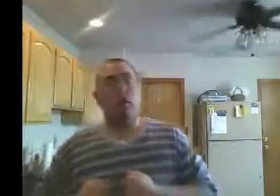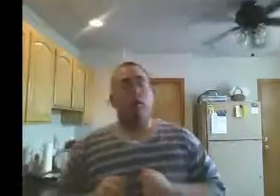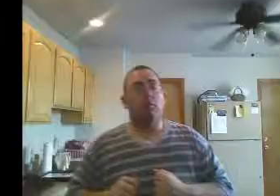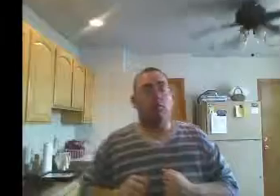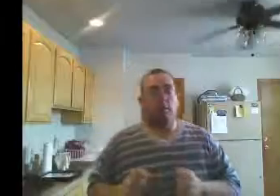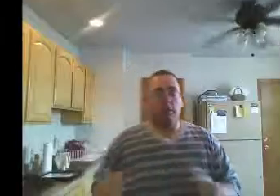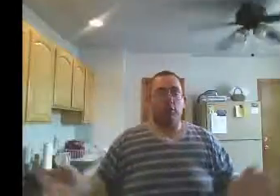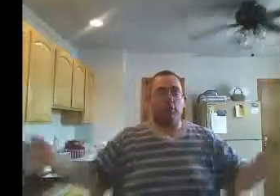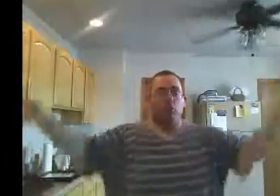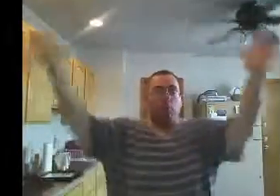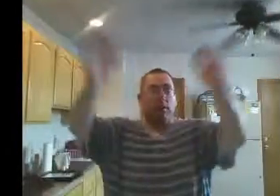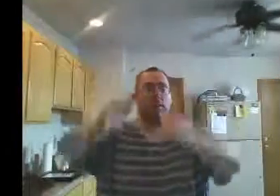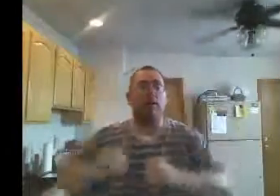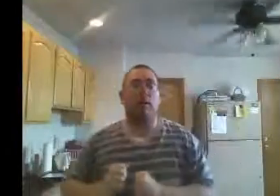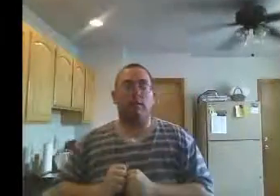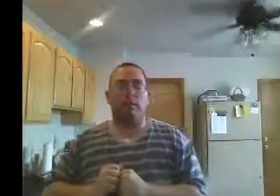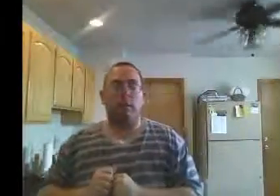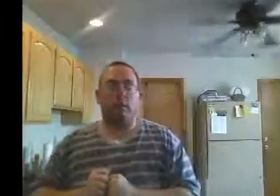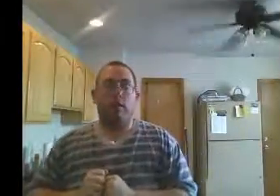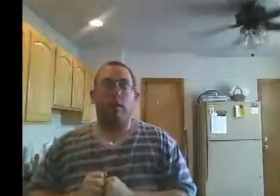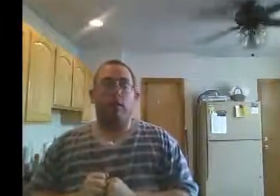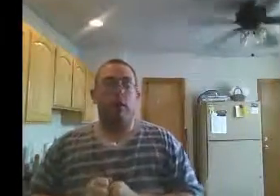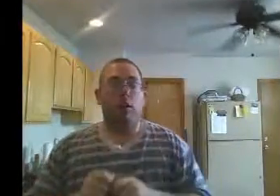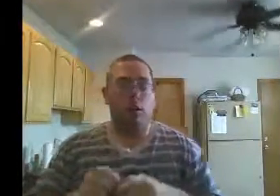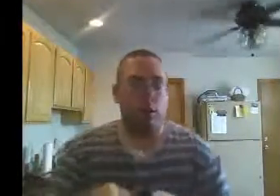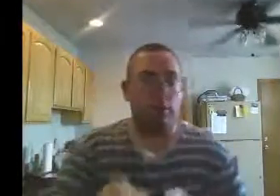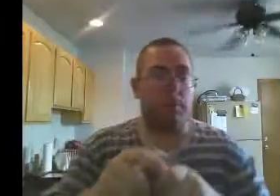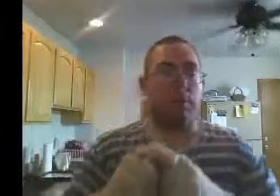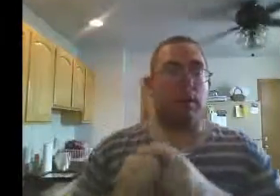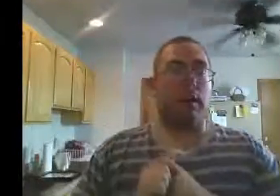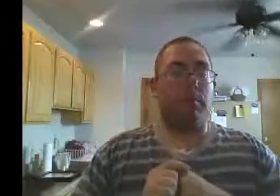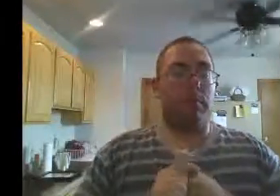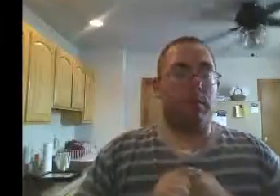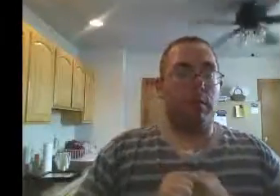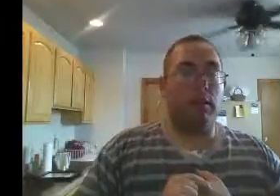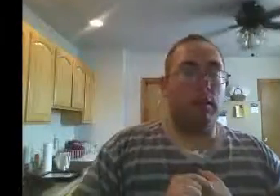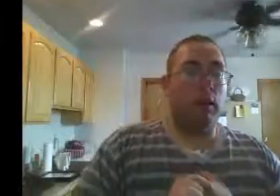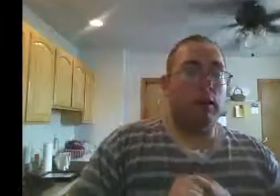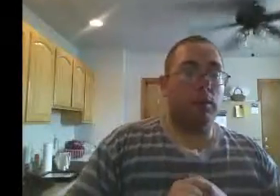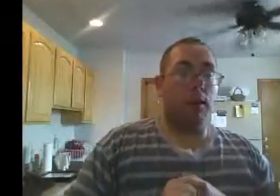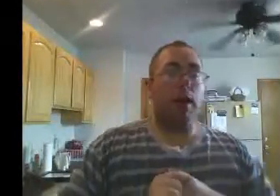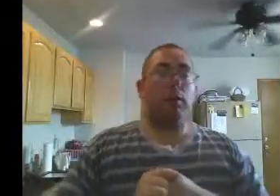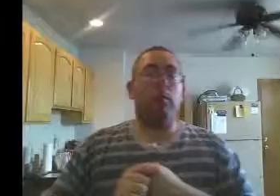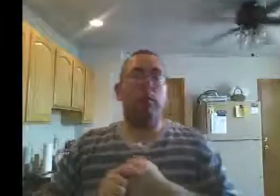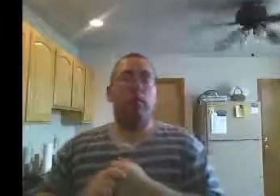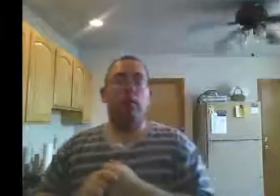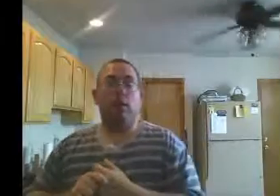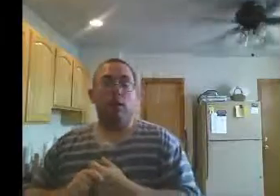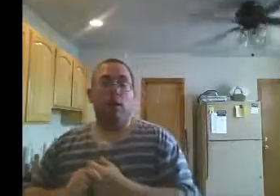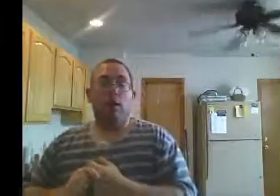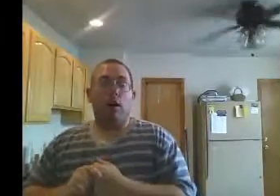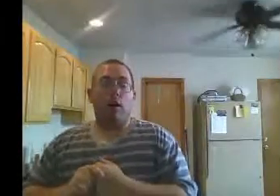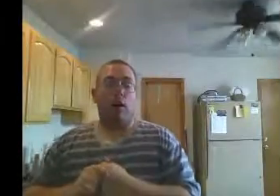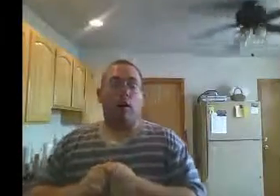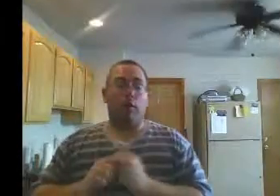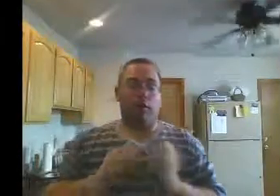So this all brings us to SummerSlam. The battle of the